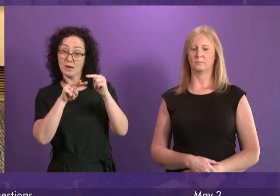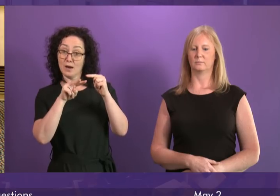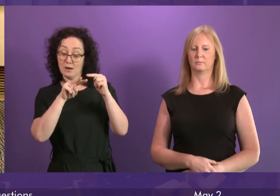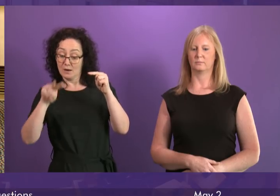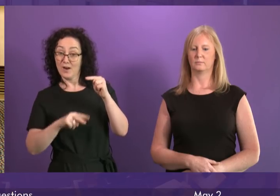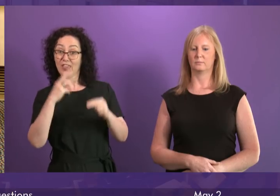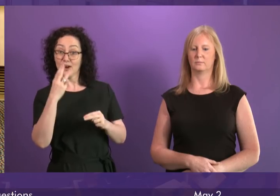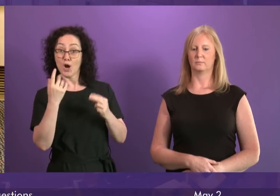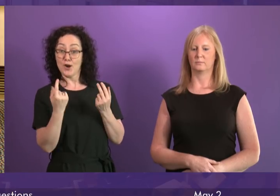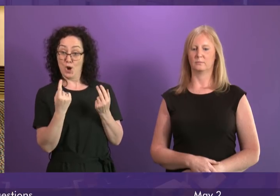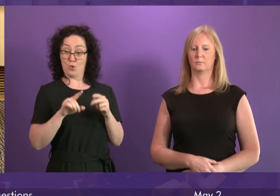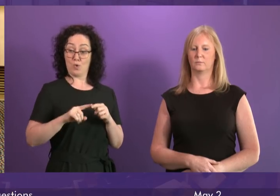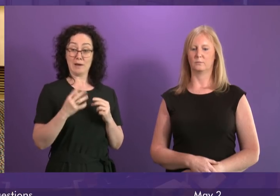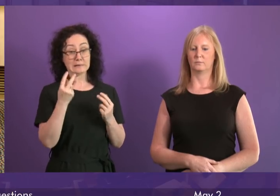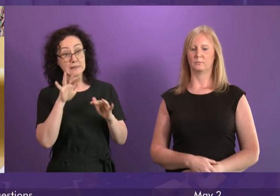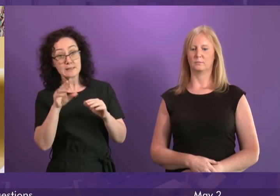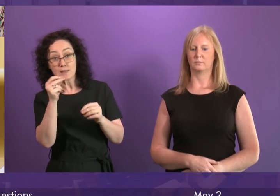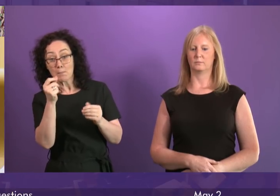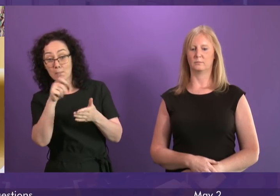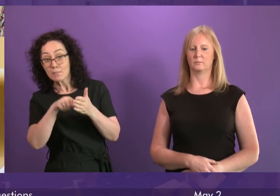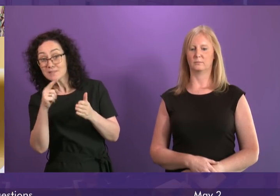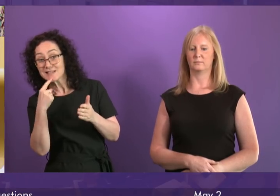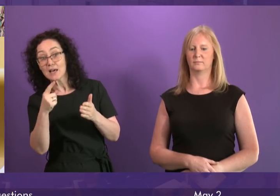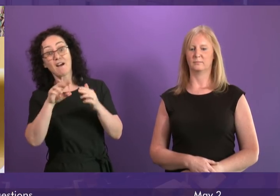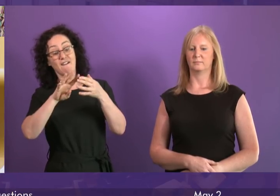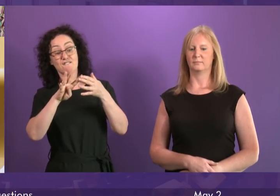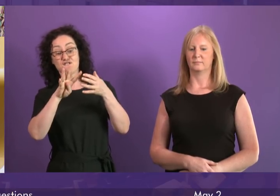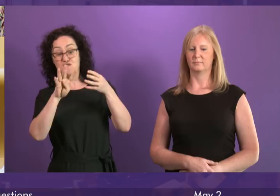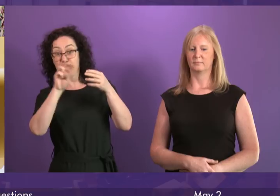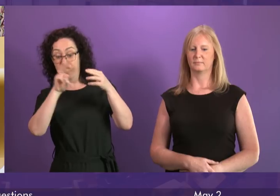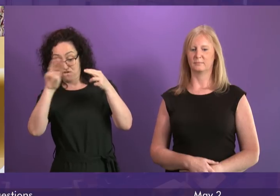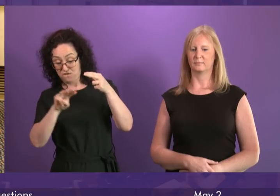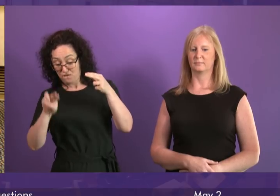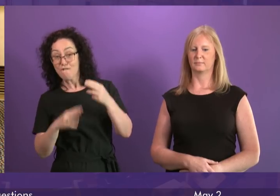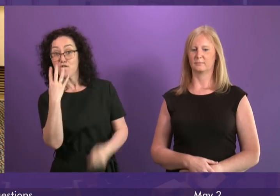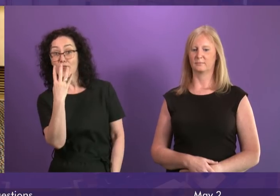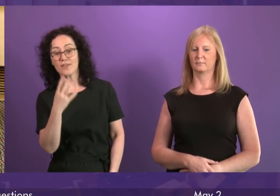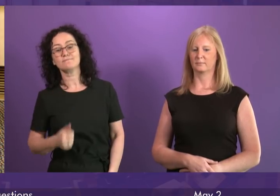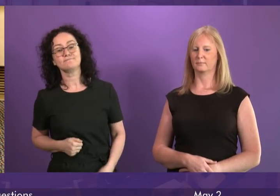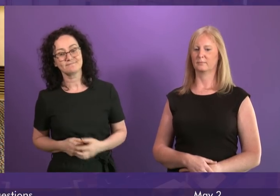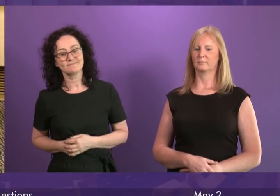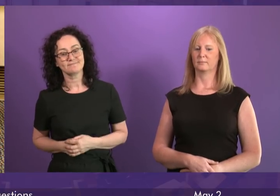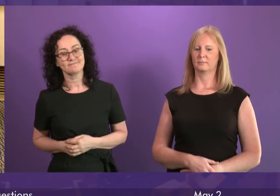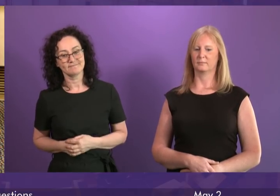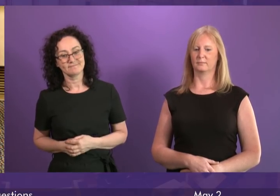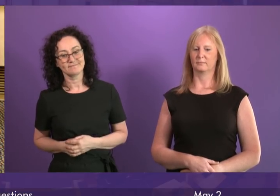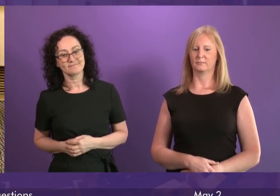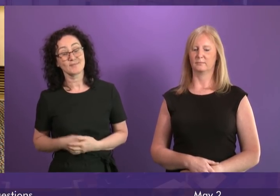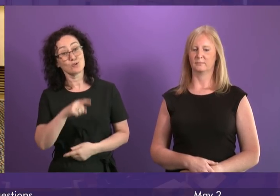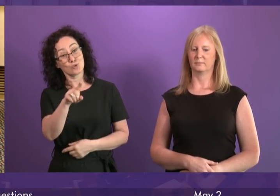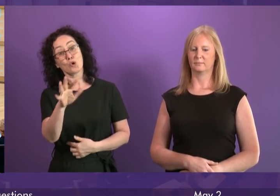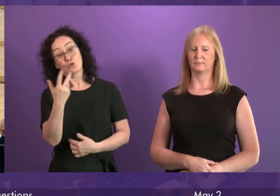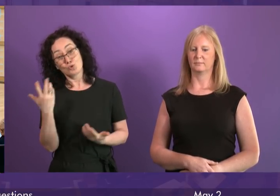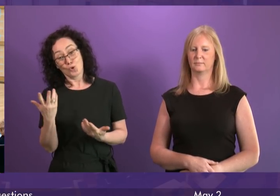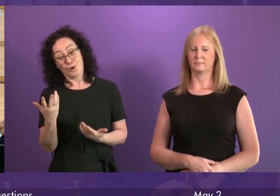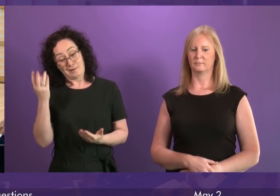one poll, to fourth place in Scottish politics. Those of us in these benches thoroughly endorse Jackson Carlaw's record in